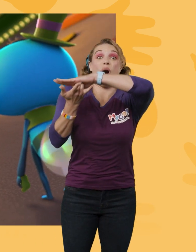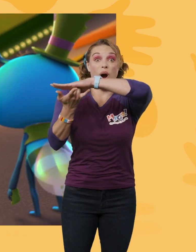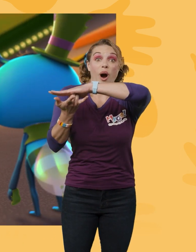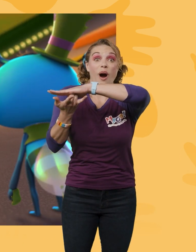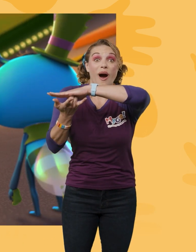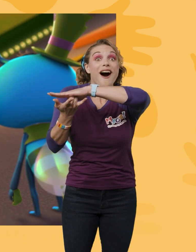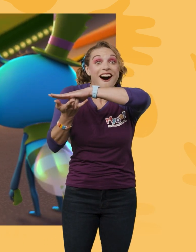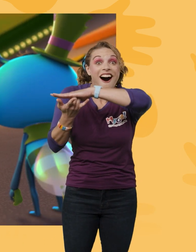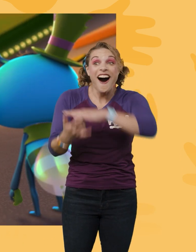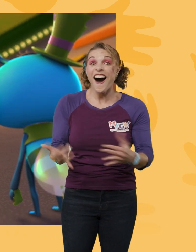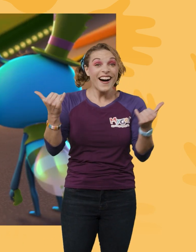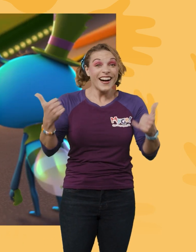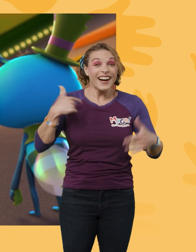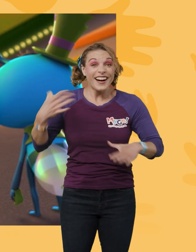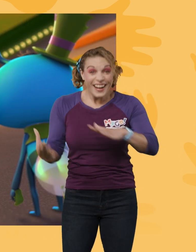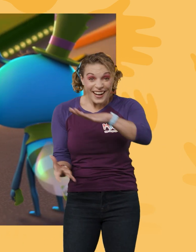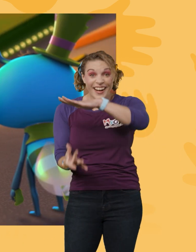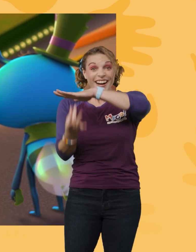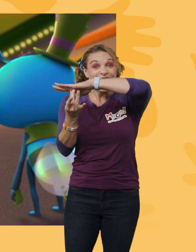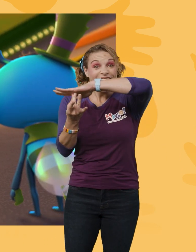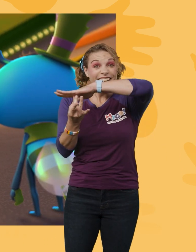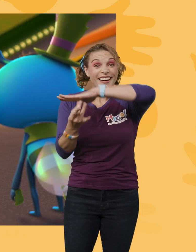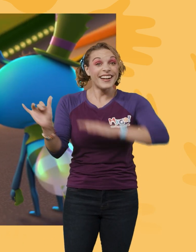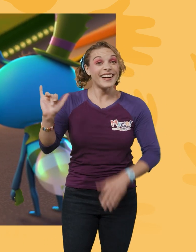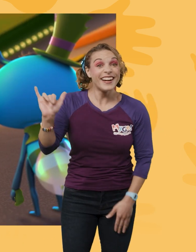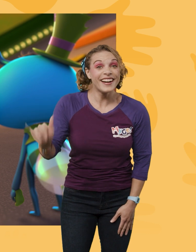Whoa! Now I stick to the ceiling too!